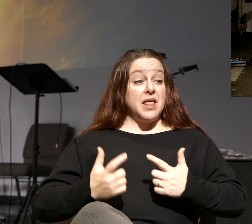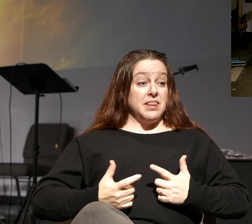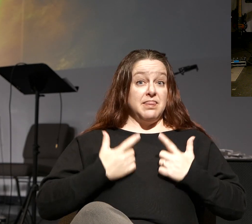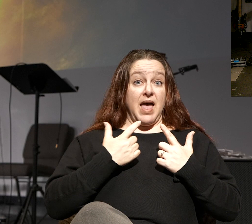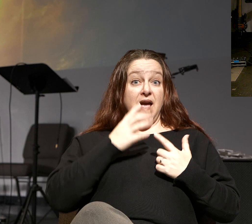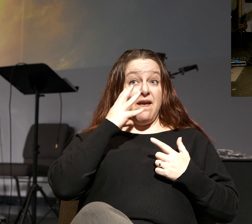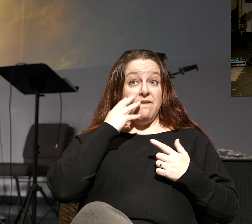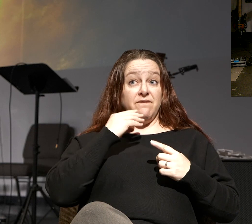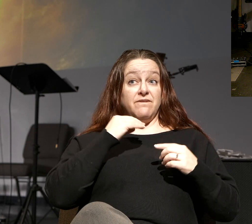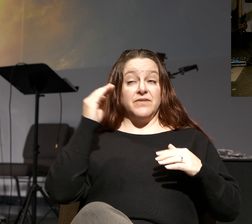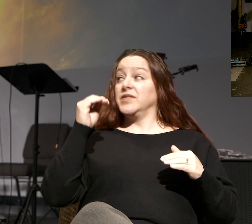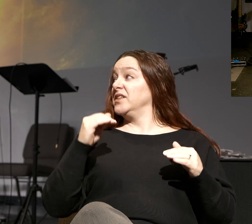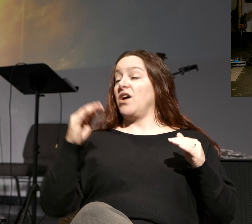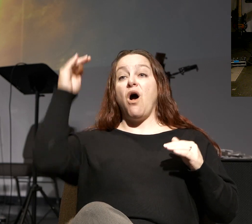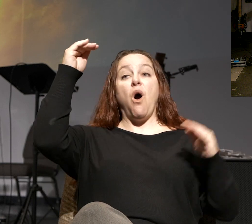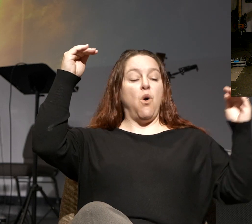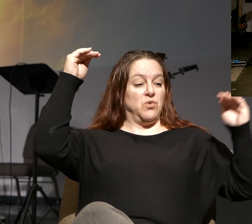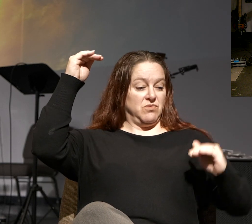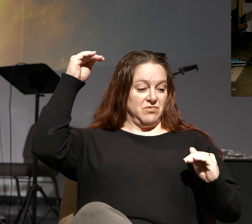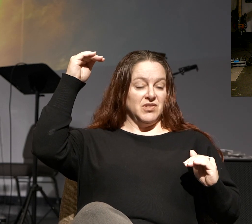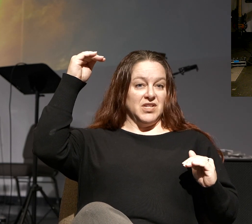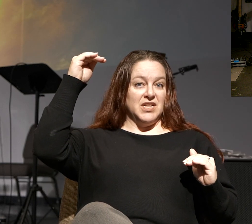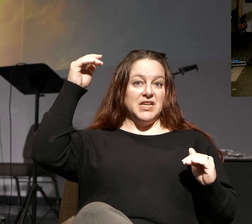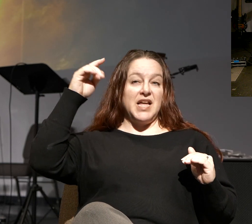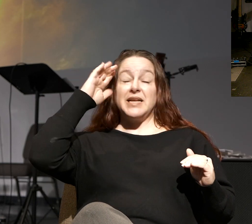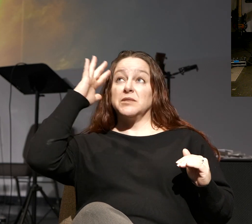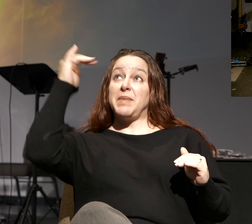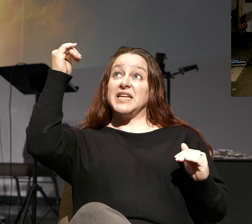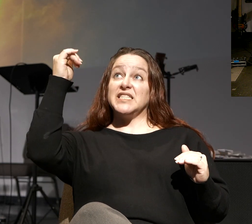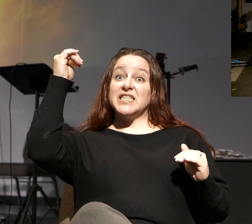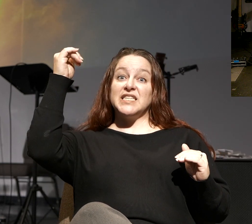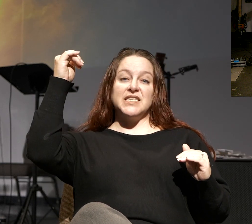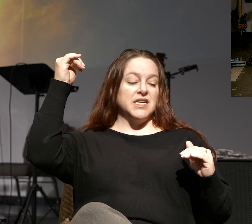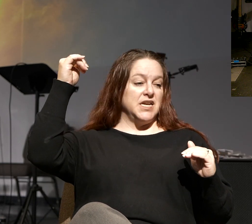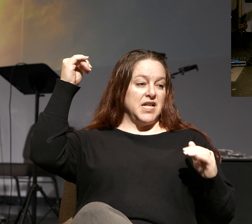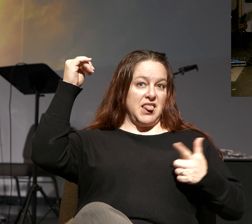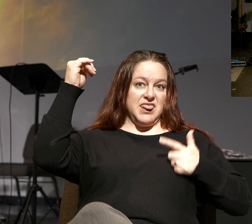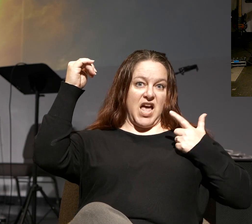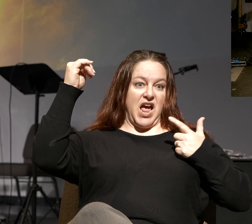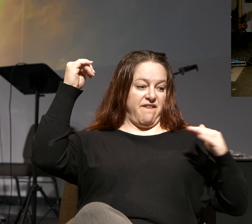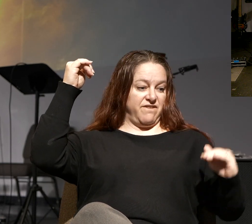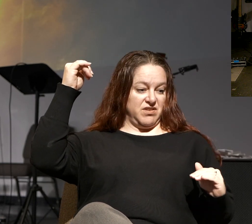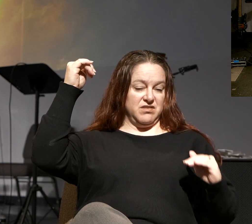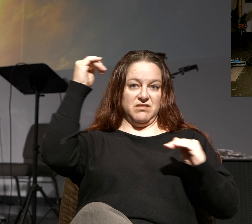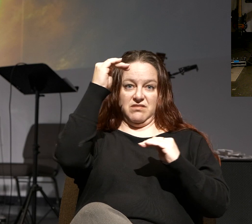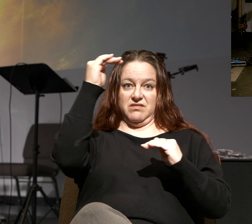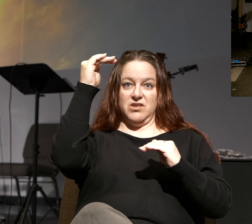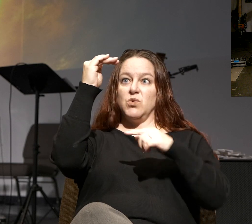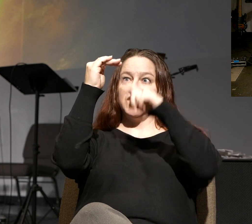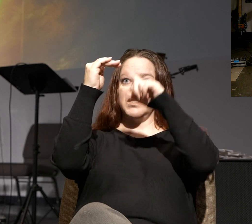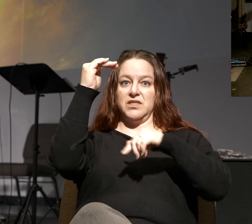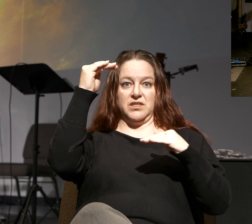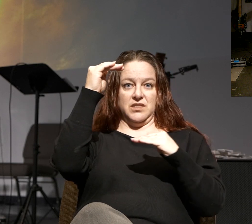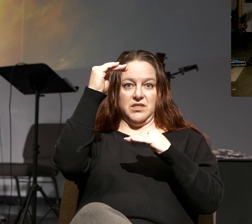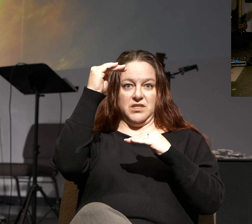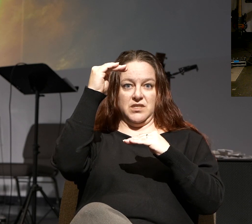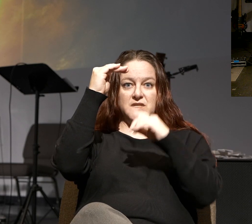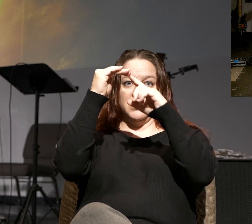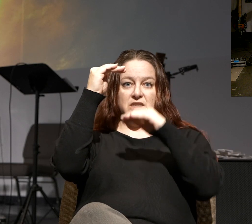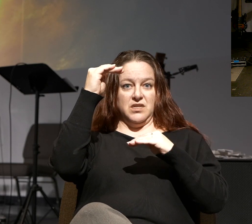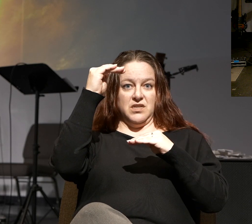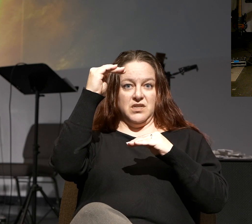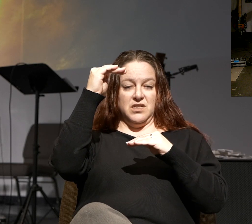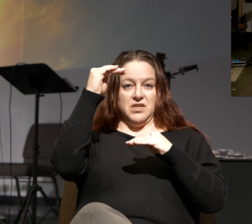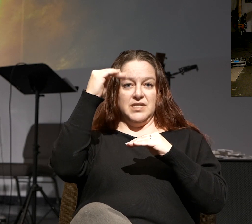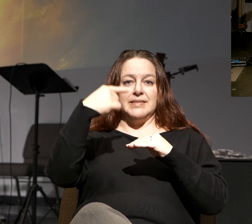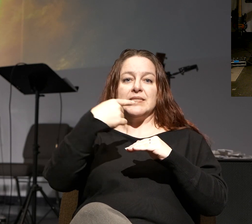comes in down here, down below that, what is this gap called? This is expectations. This is your life experiences. What is that gap called? It's